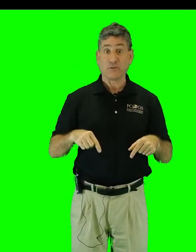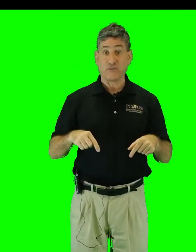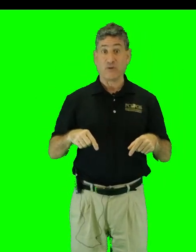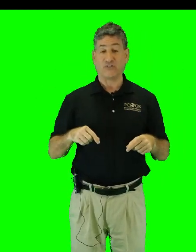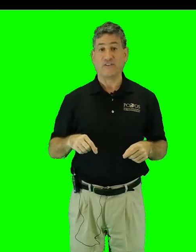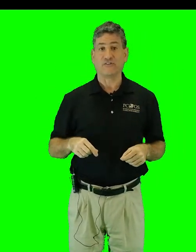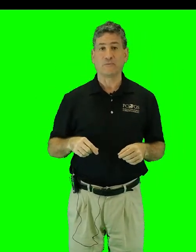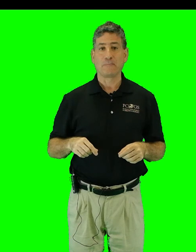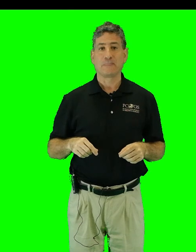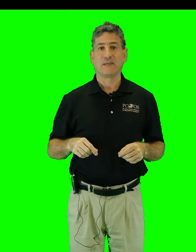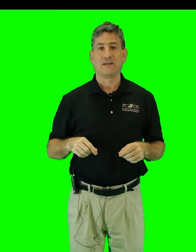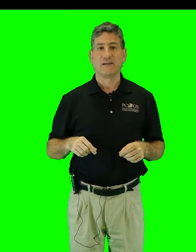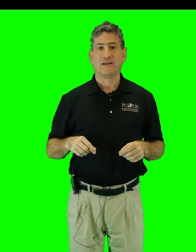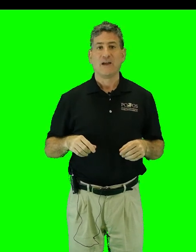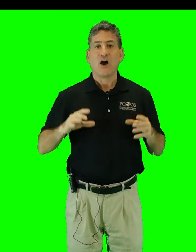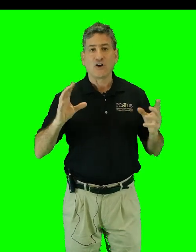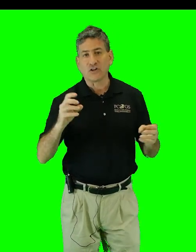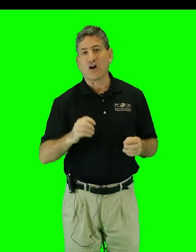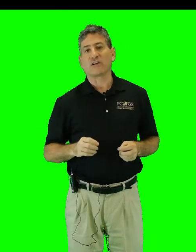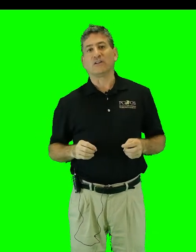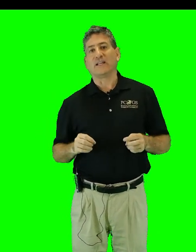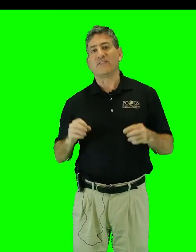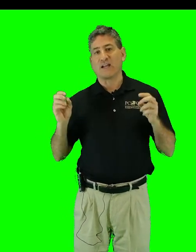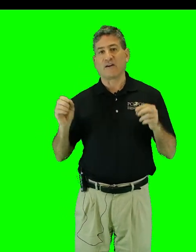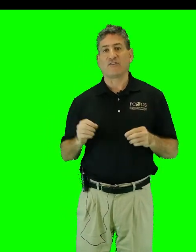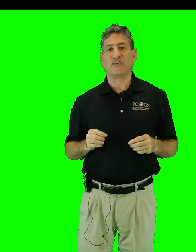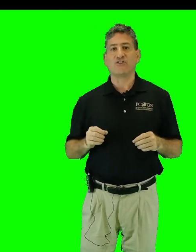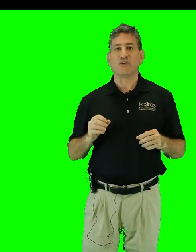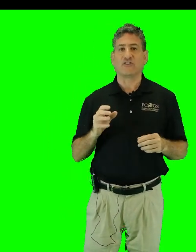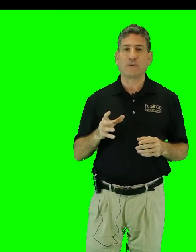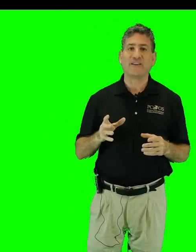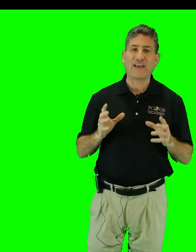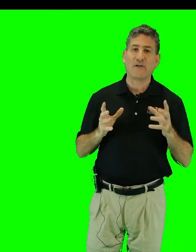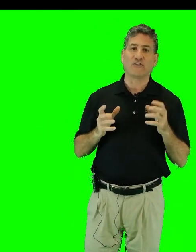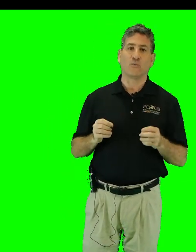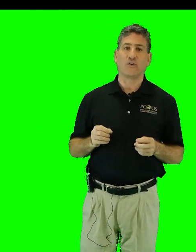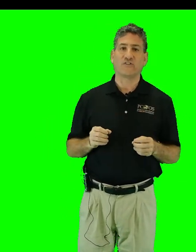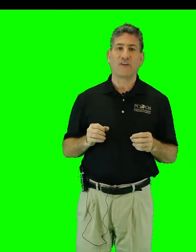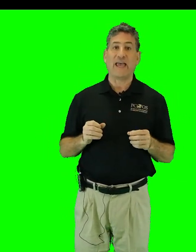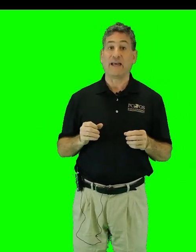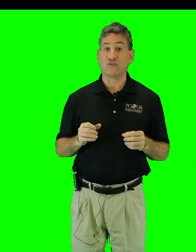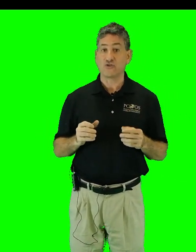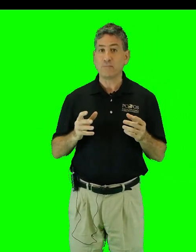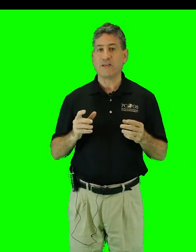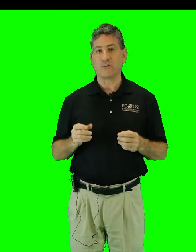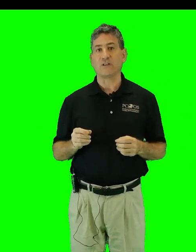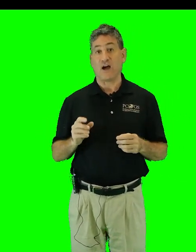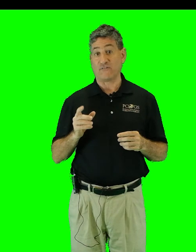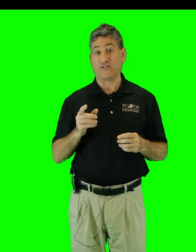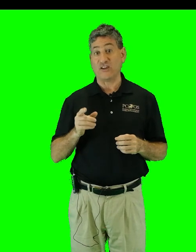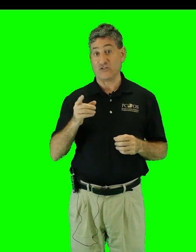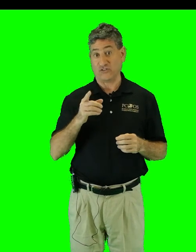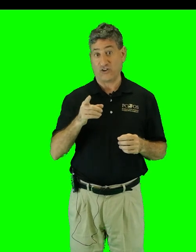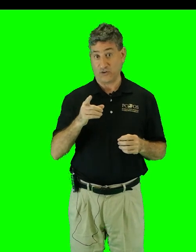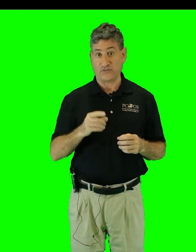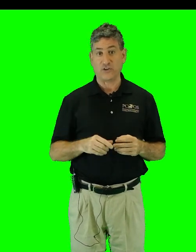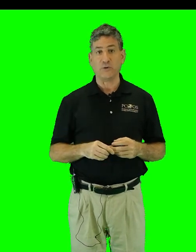for most of this. A good article in The Conversation explains how this works and should be a good conversation starter for you.